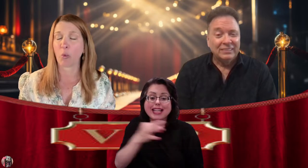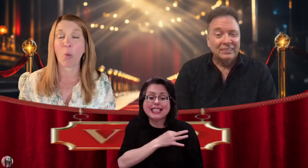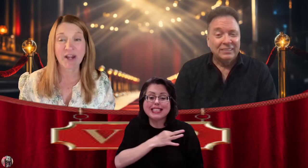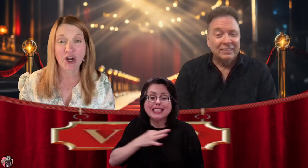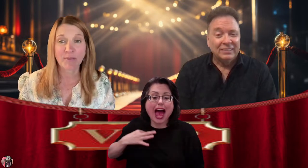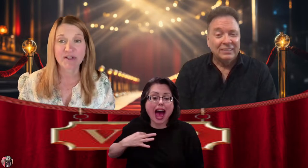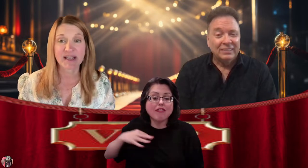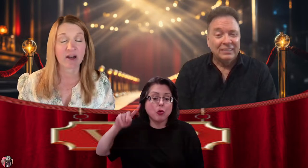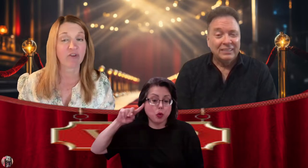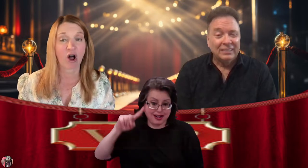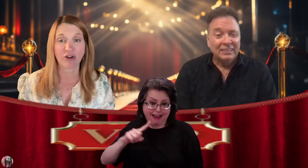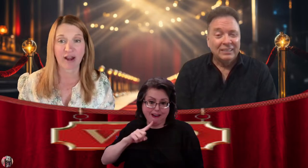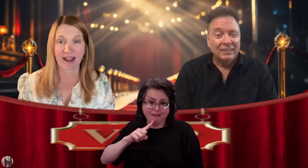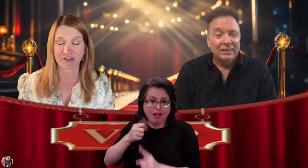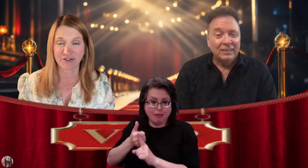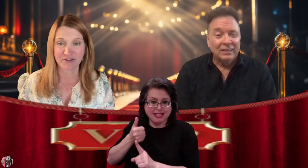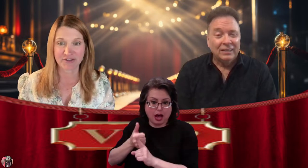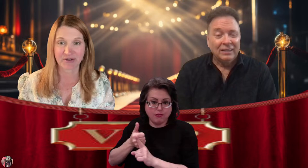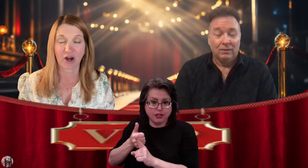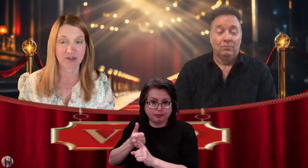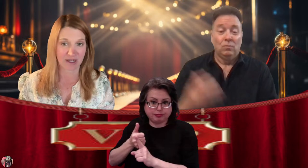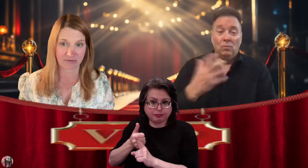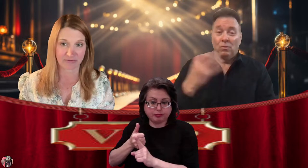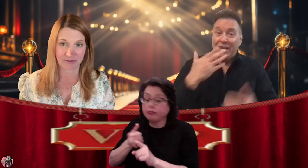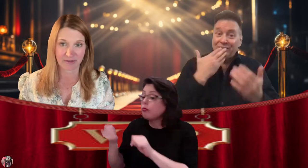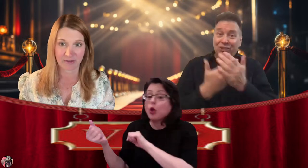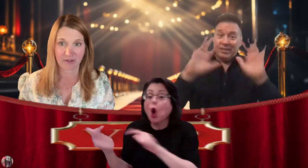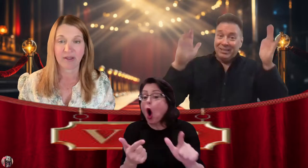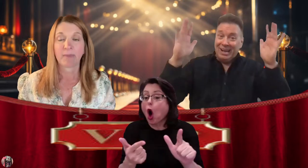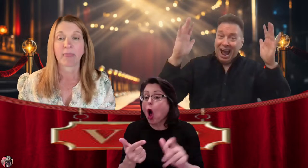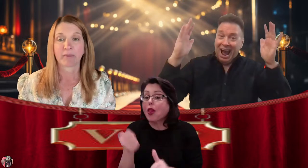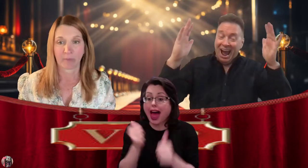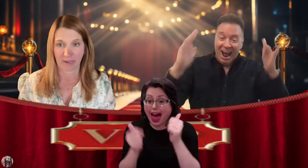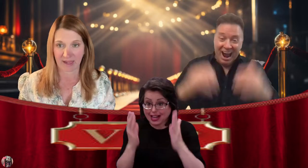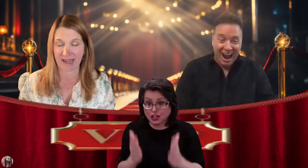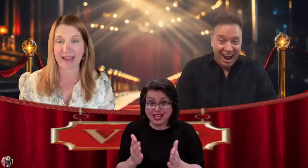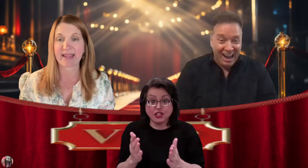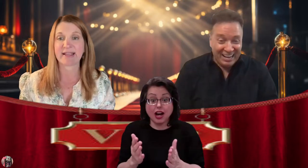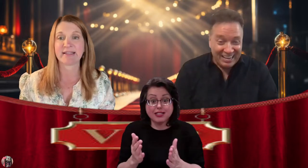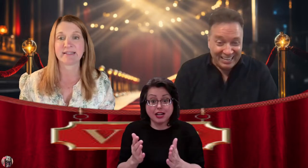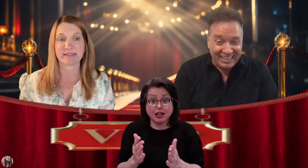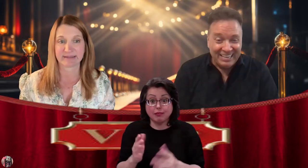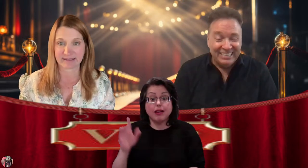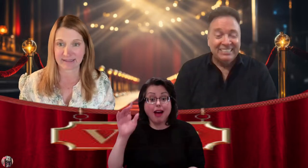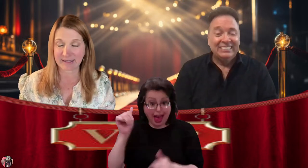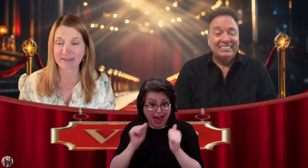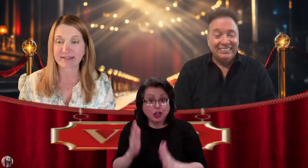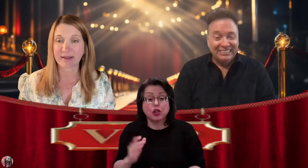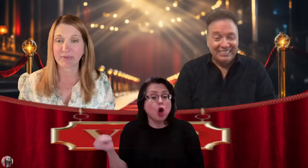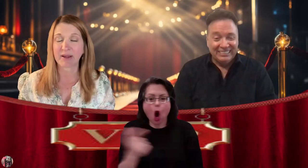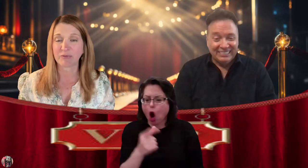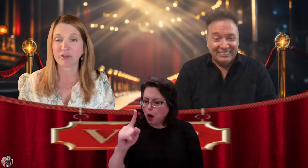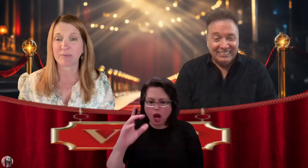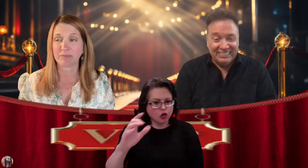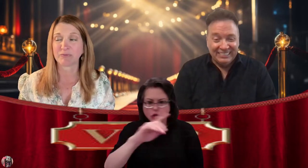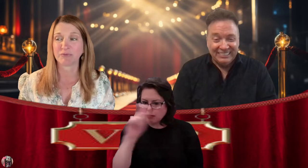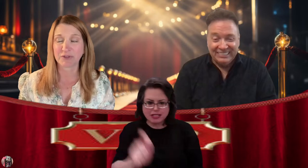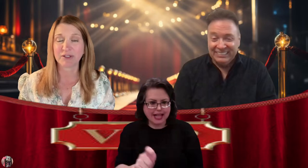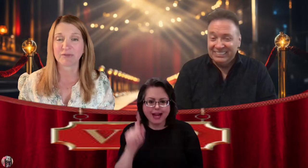100% of all our actors are deaf. That's awesome. It's something I'm really, really,